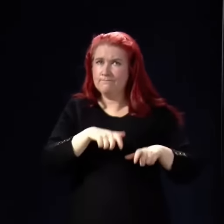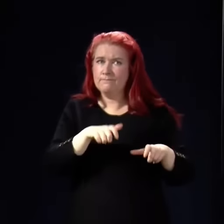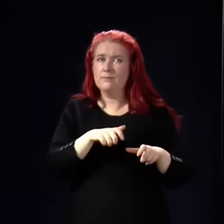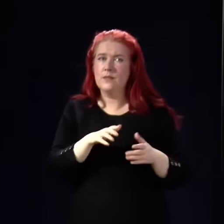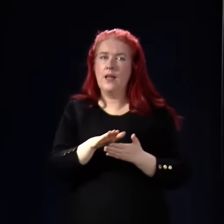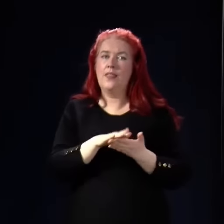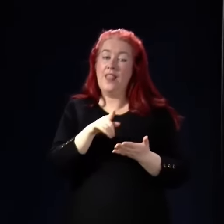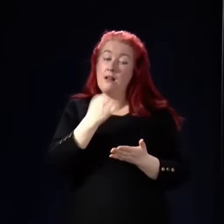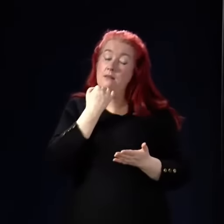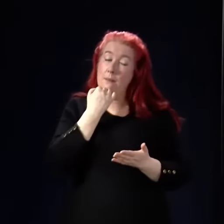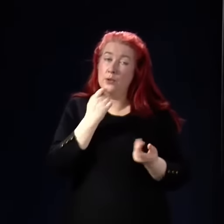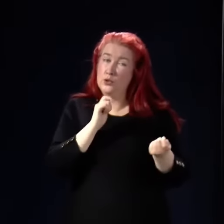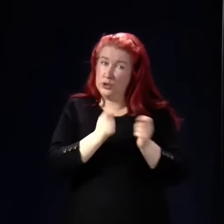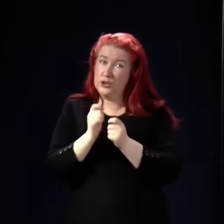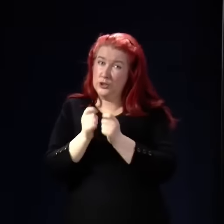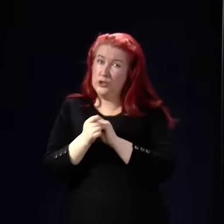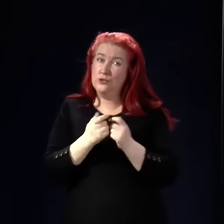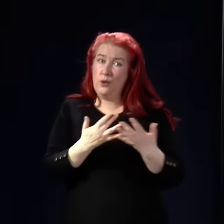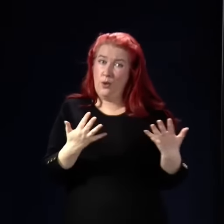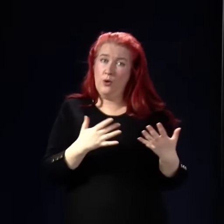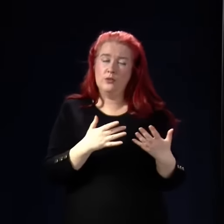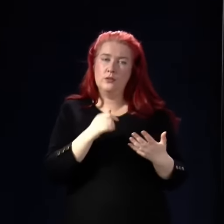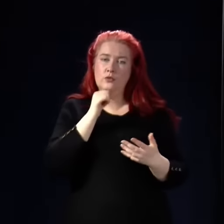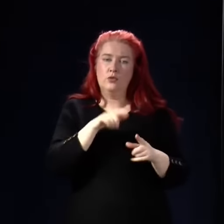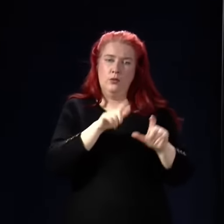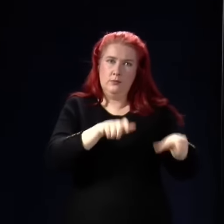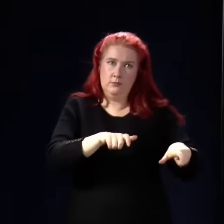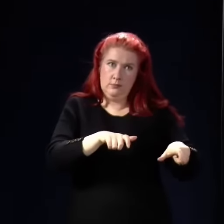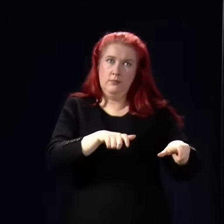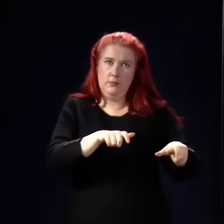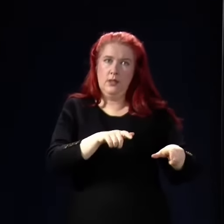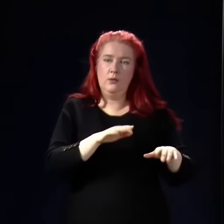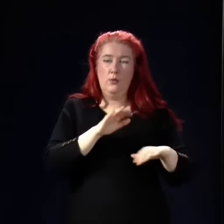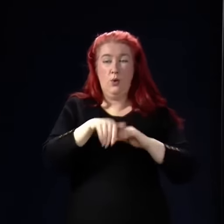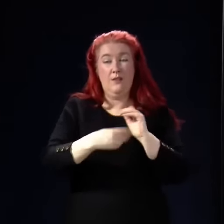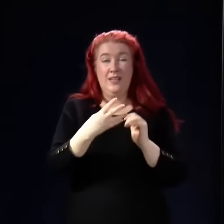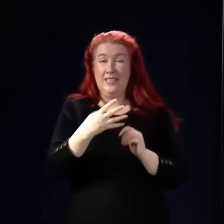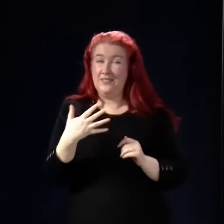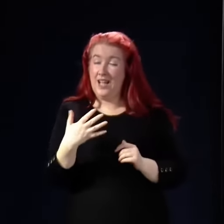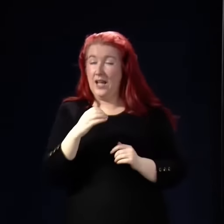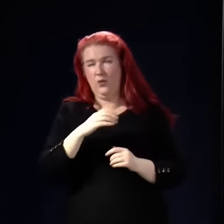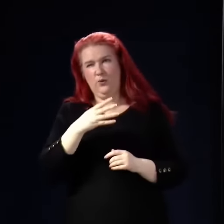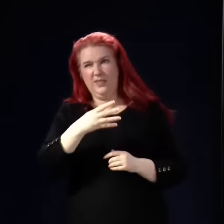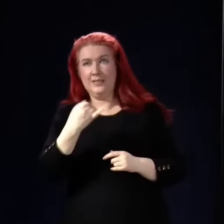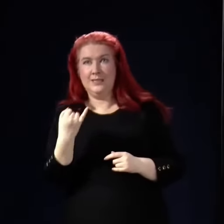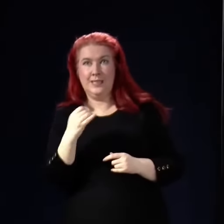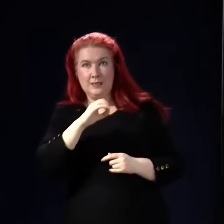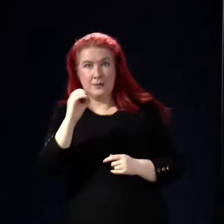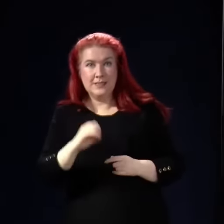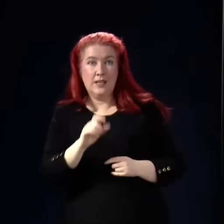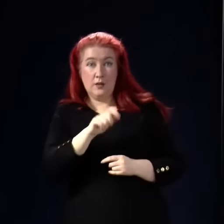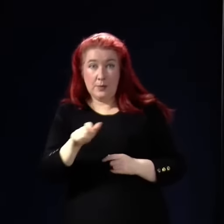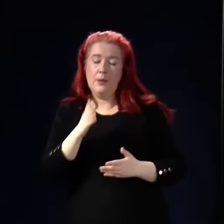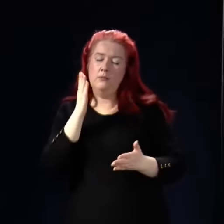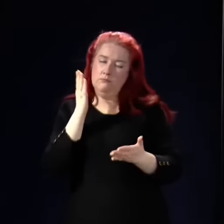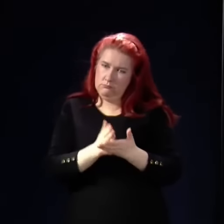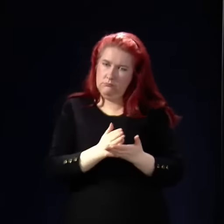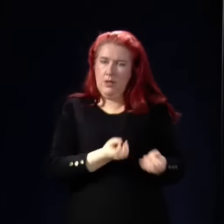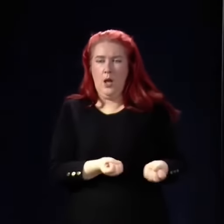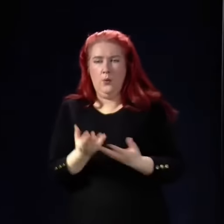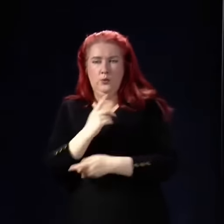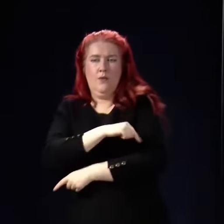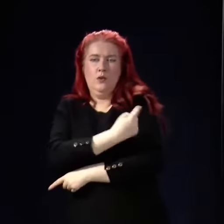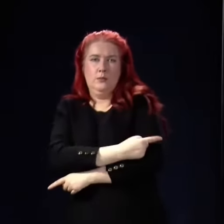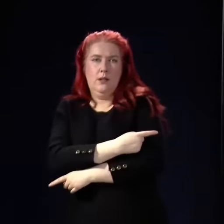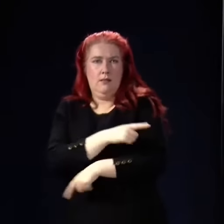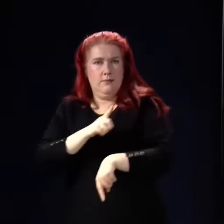they're not a static number, as the First Minister mentioned in our comments, above more than 95%, 96% of people are being discharged on time. So